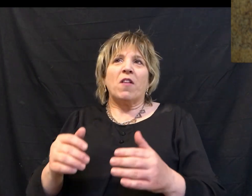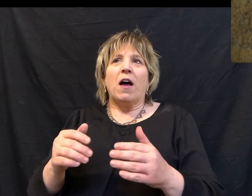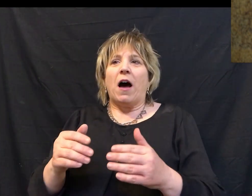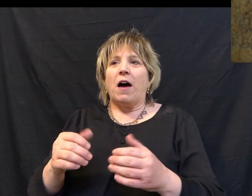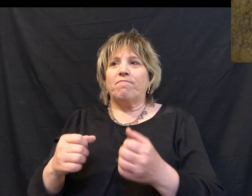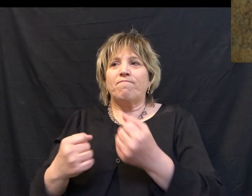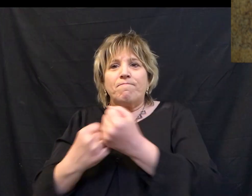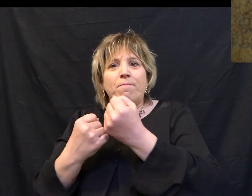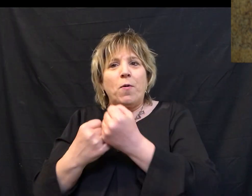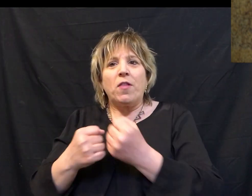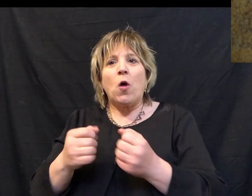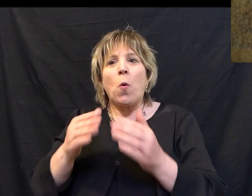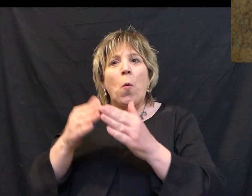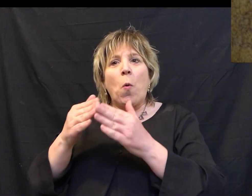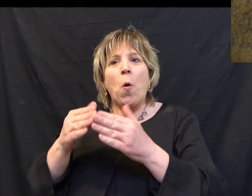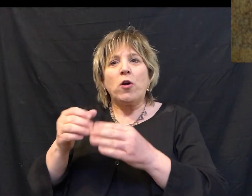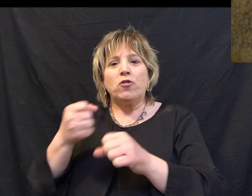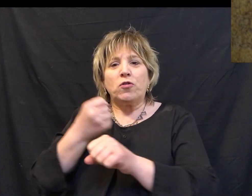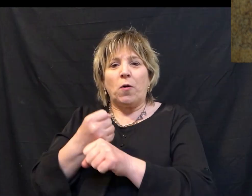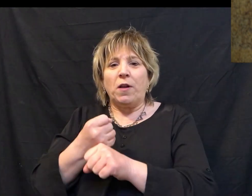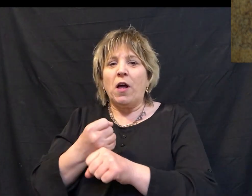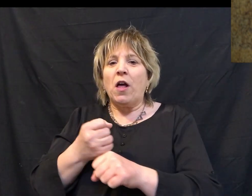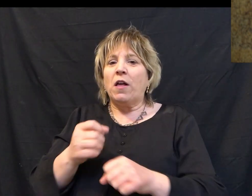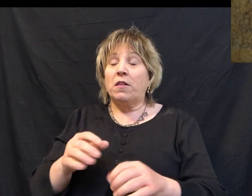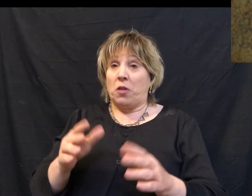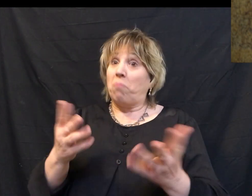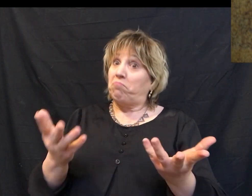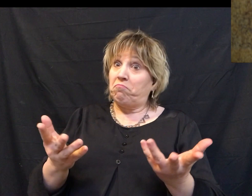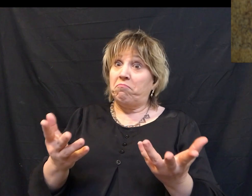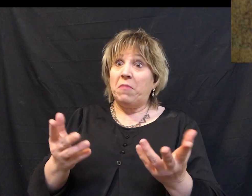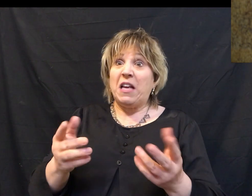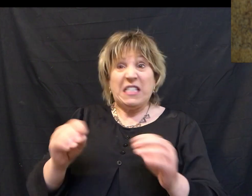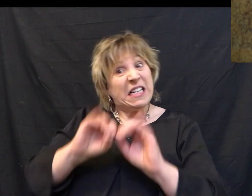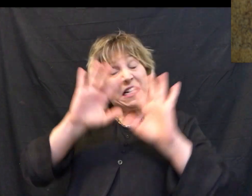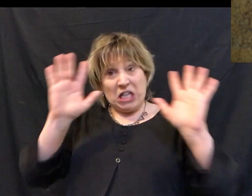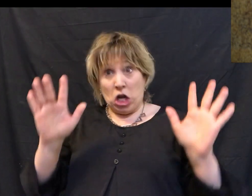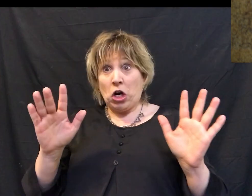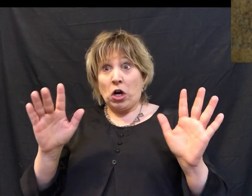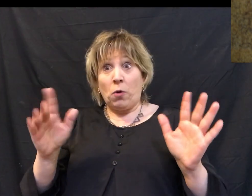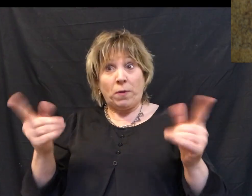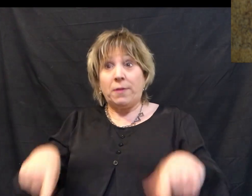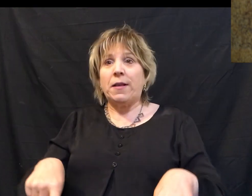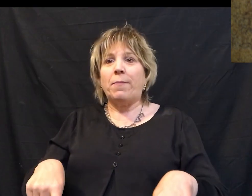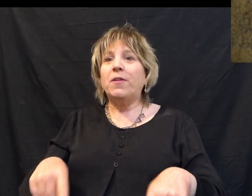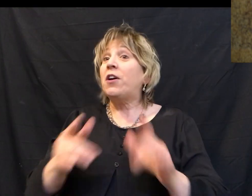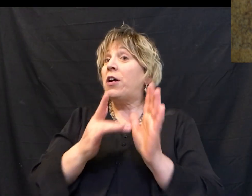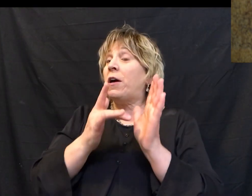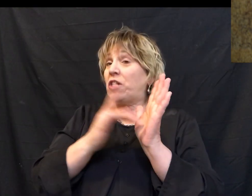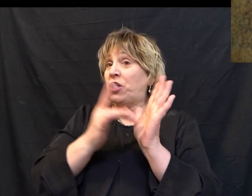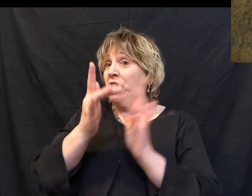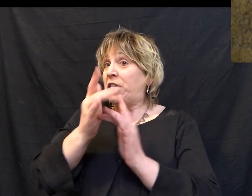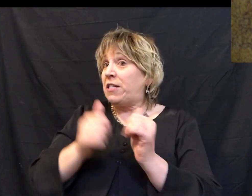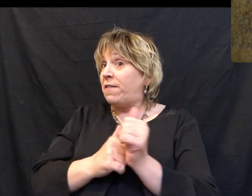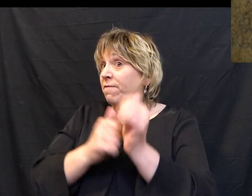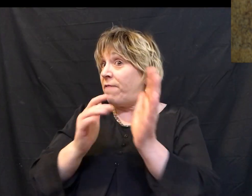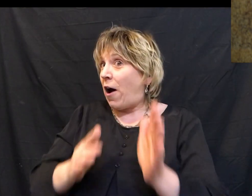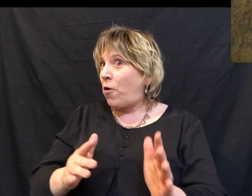And so when you look at this entire scene that's played out before us, there was no doubt what was happening. Jesus' followers